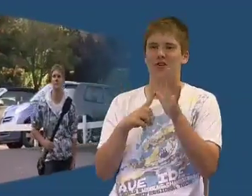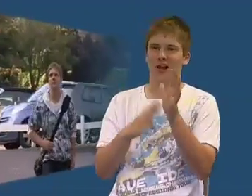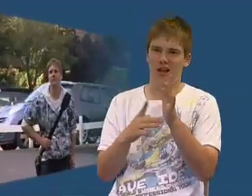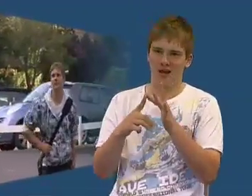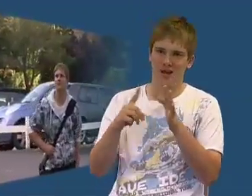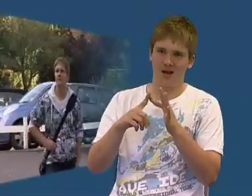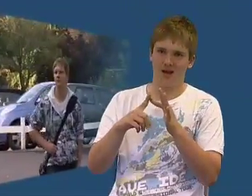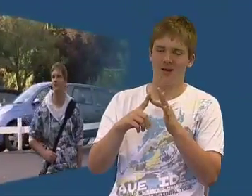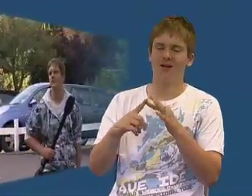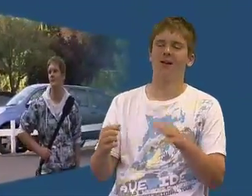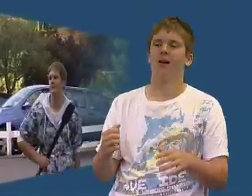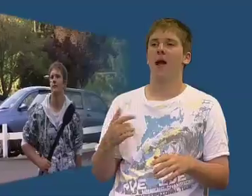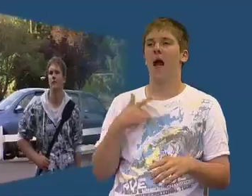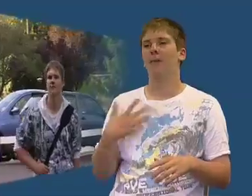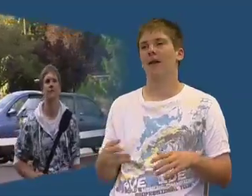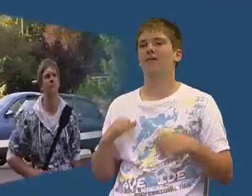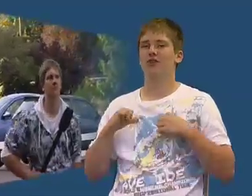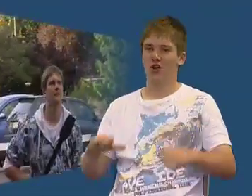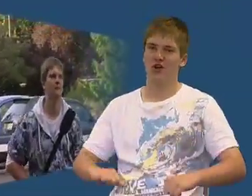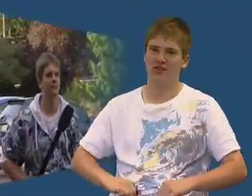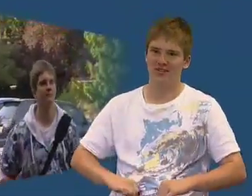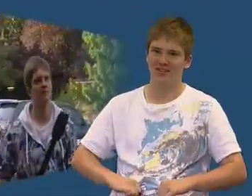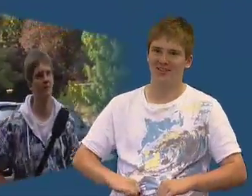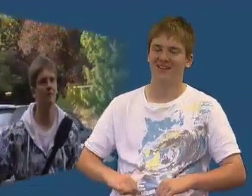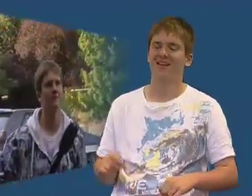My name's Jamie and I'm from Jersey.